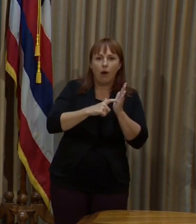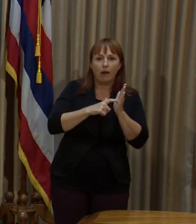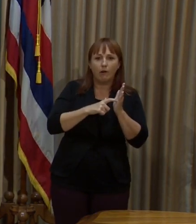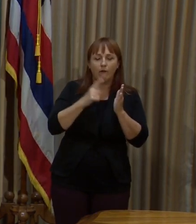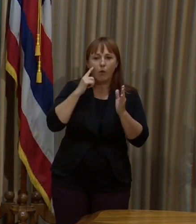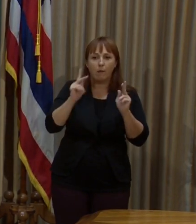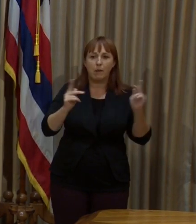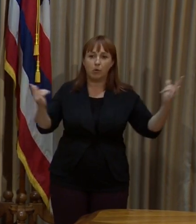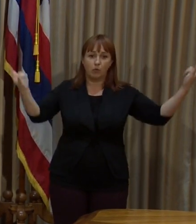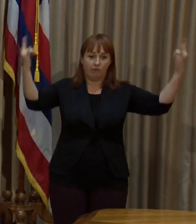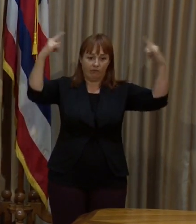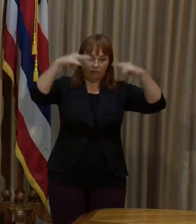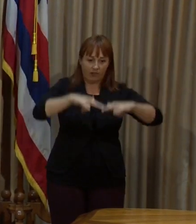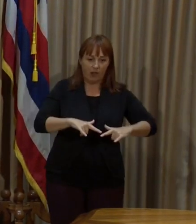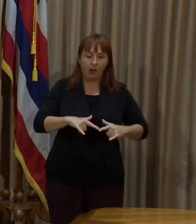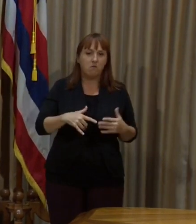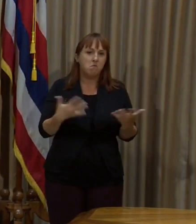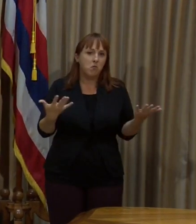travel?